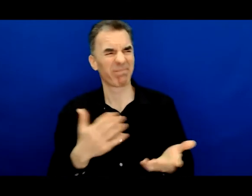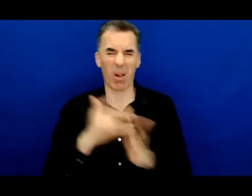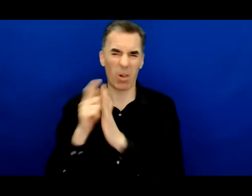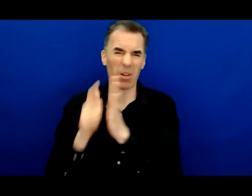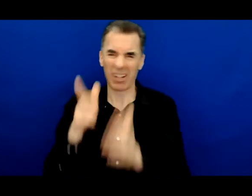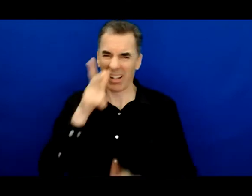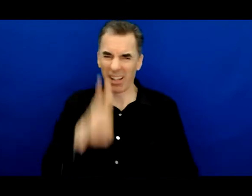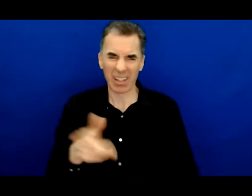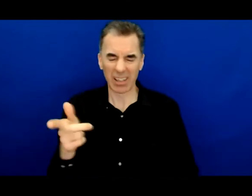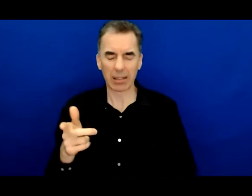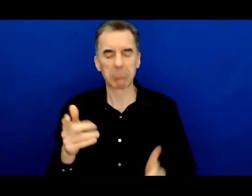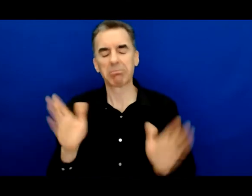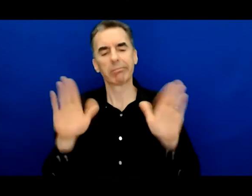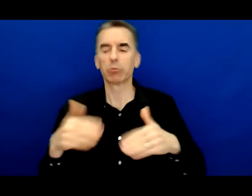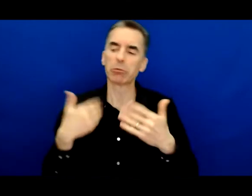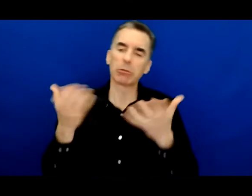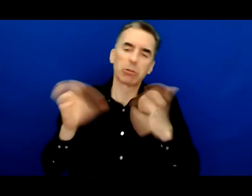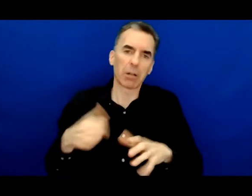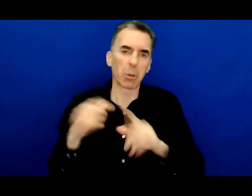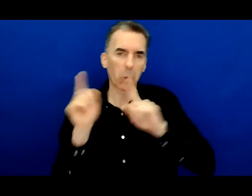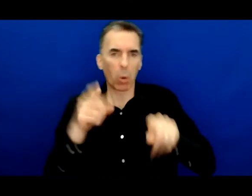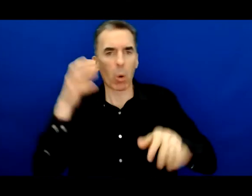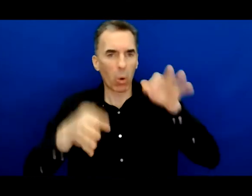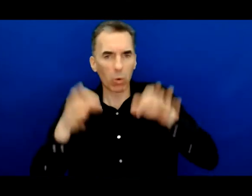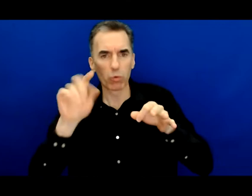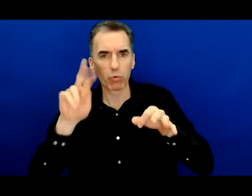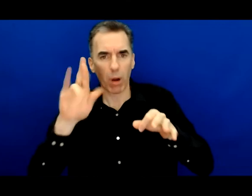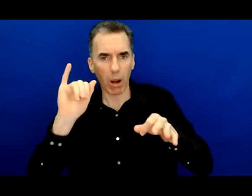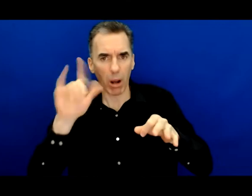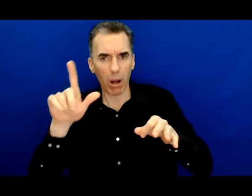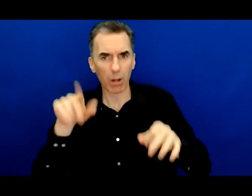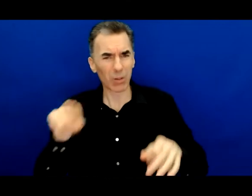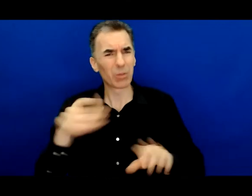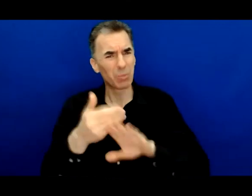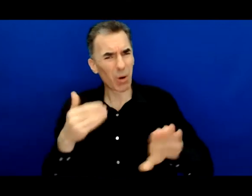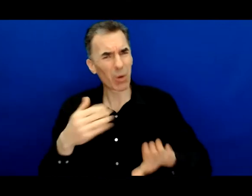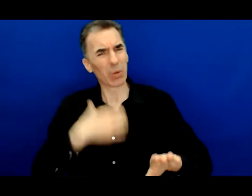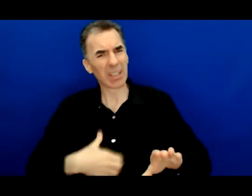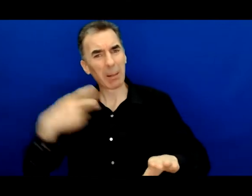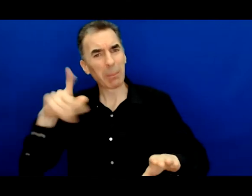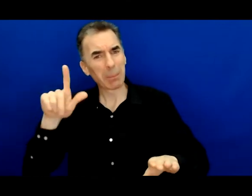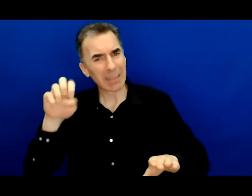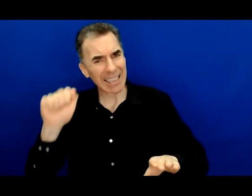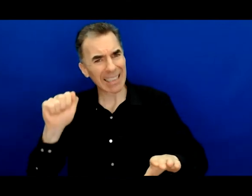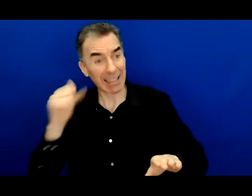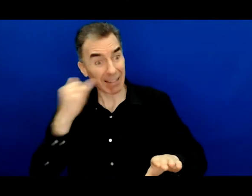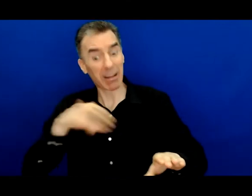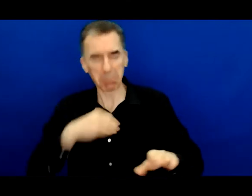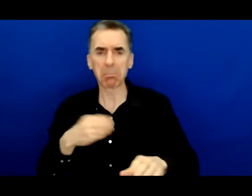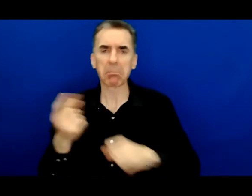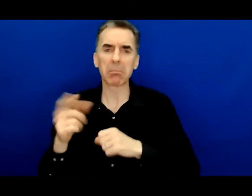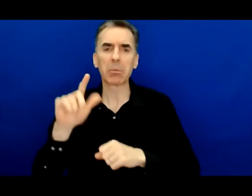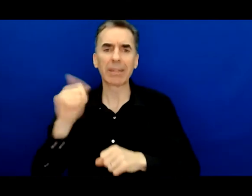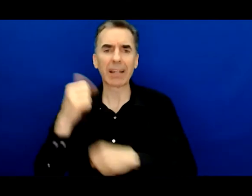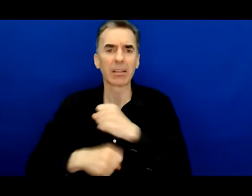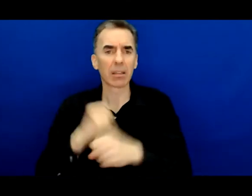dice and went to trial. He would quickly regret not taking the plea of 10 years. He was found guilty of possession and received a full 25